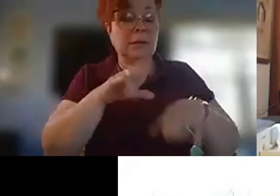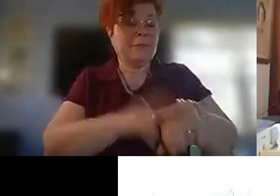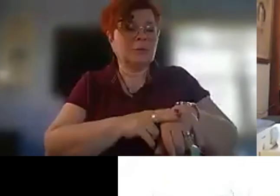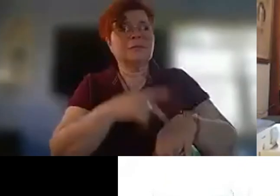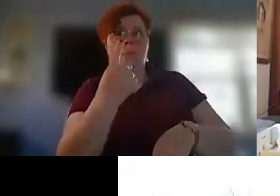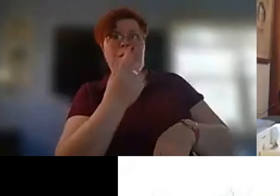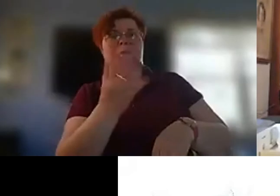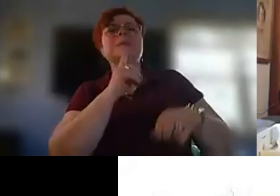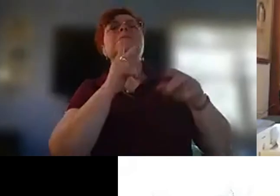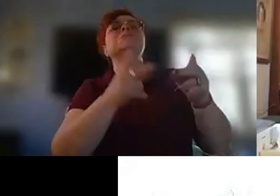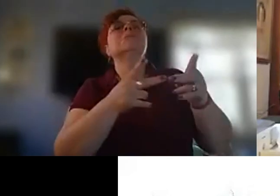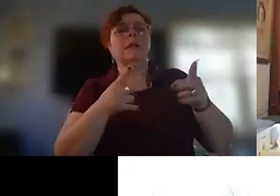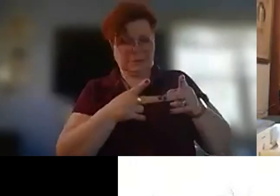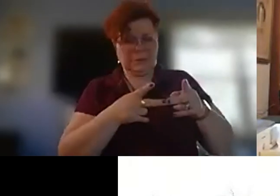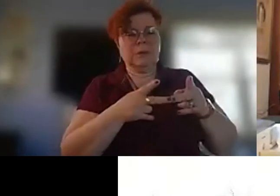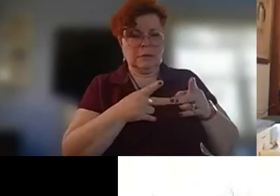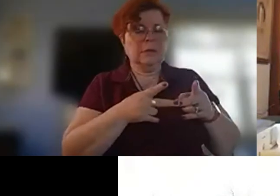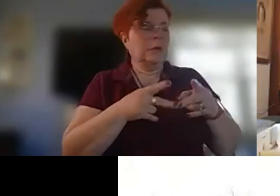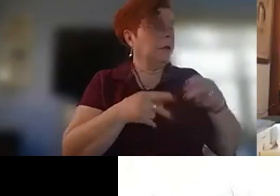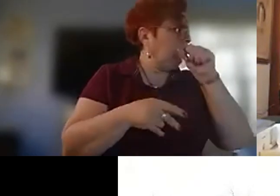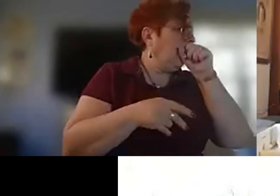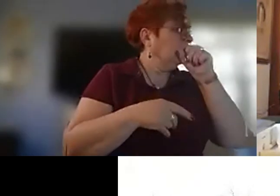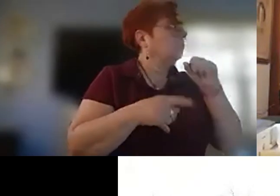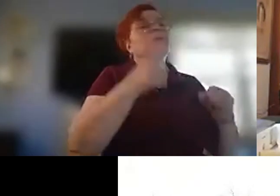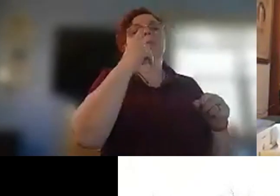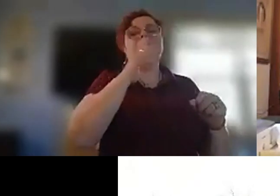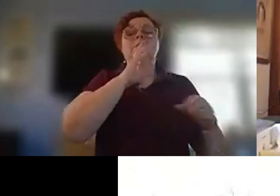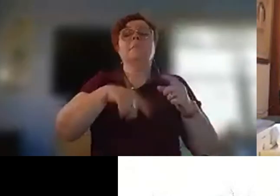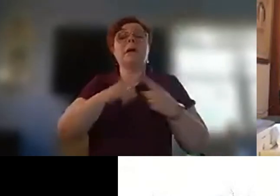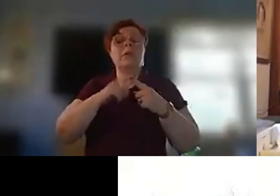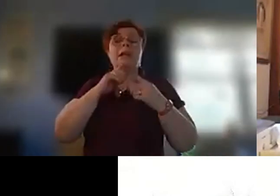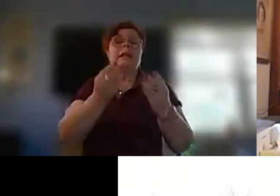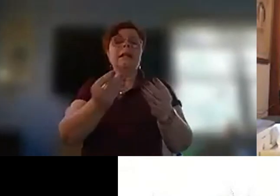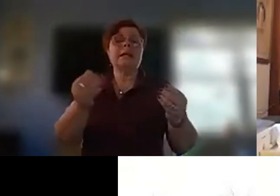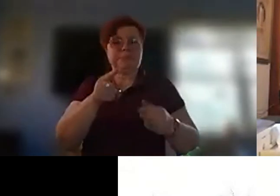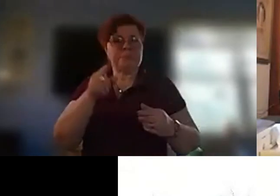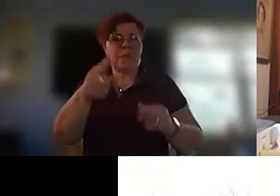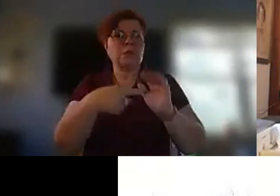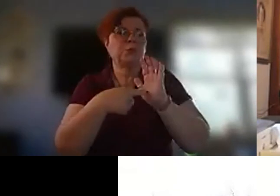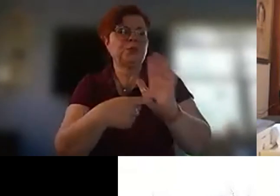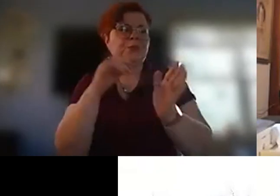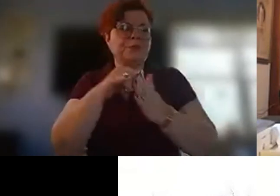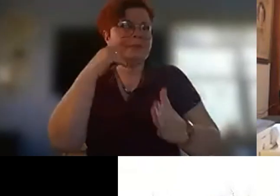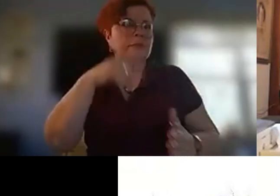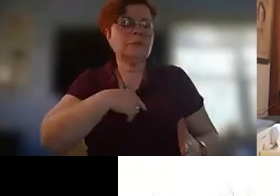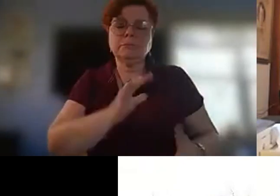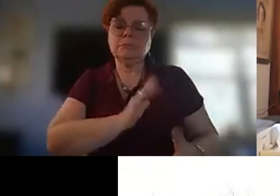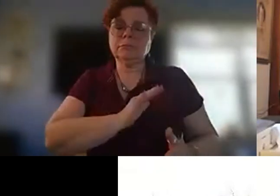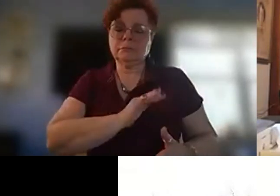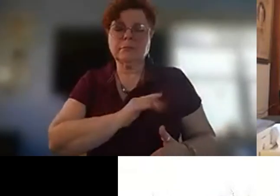is is is is the is the land and you you evoked that for me so well um and i loved your language